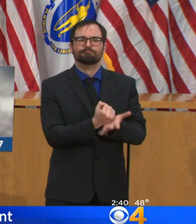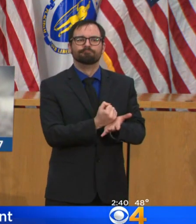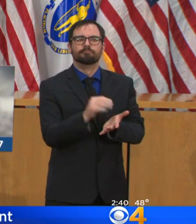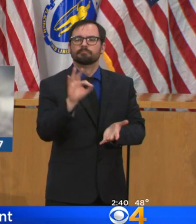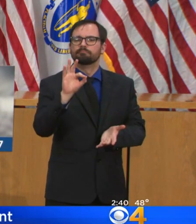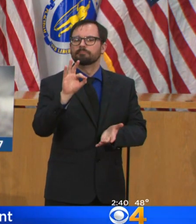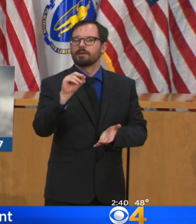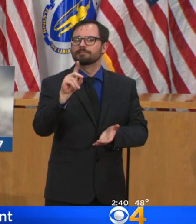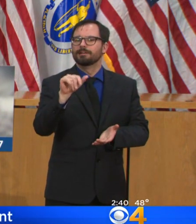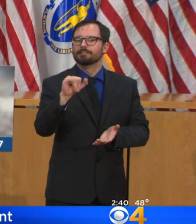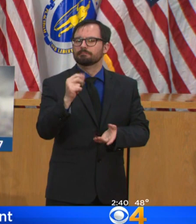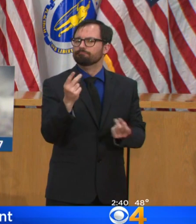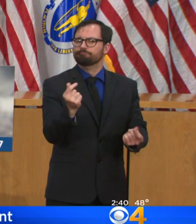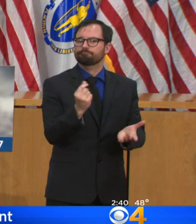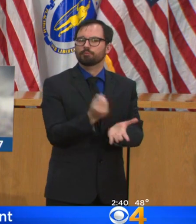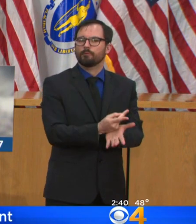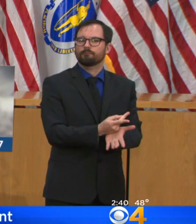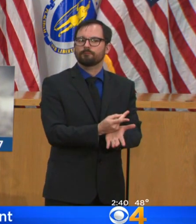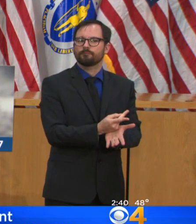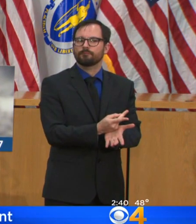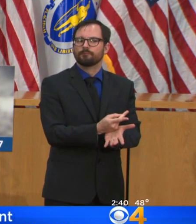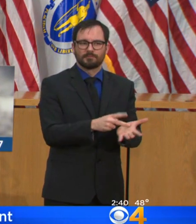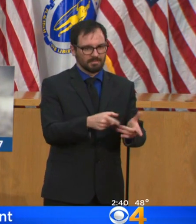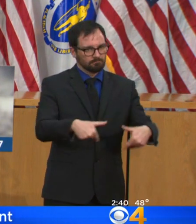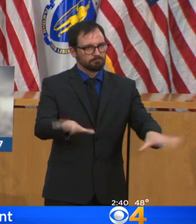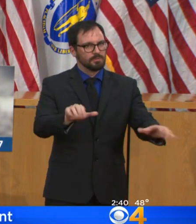so that we would have a cadre of physicians in Massachusetts.